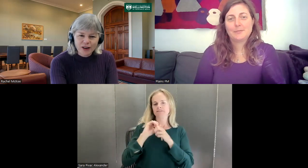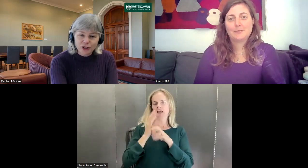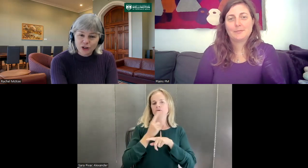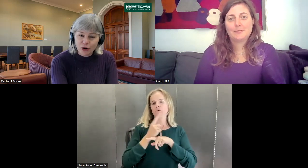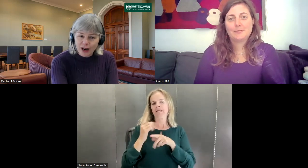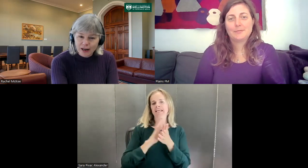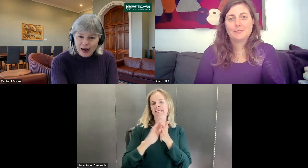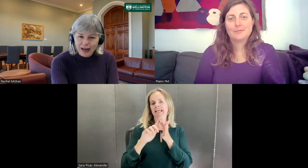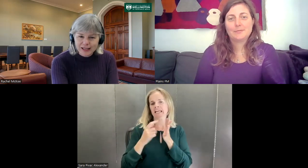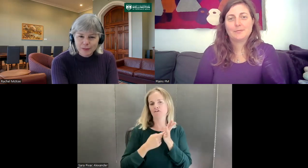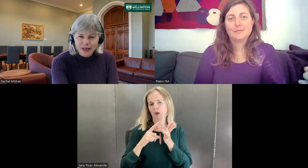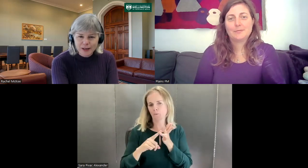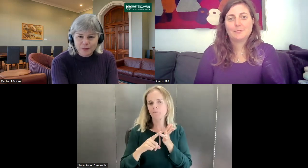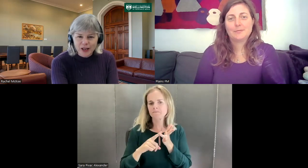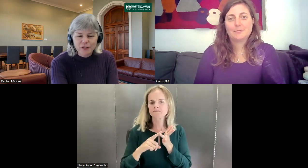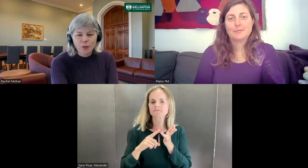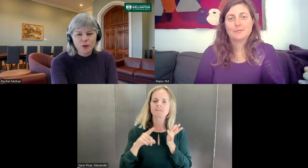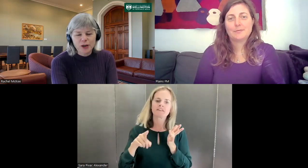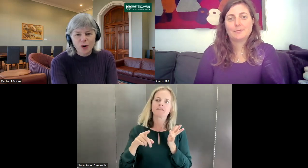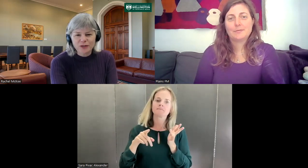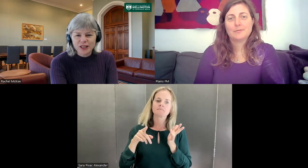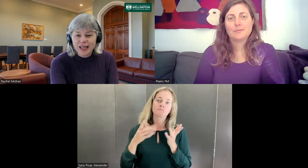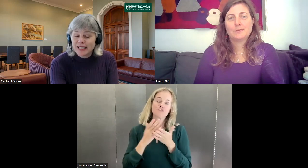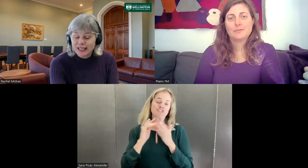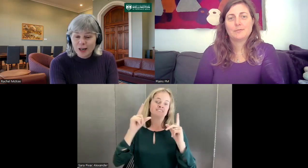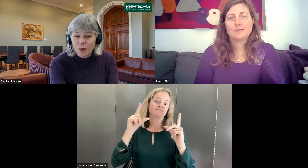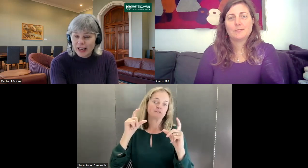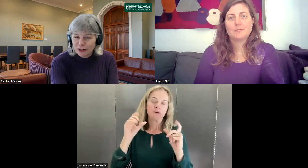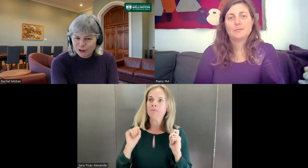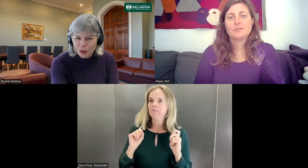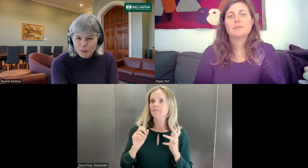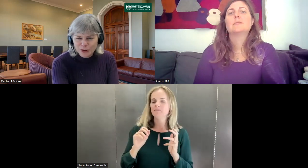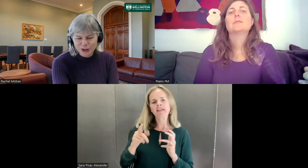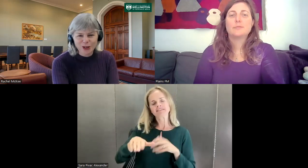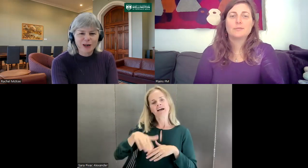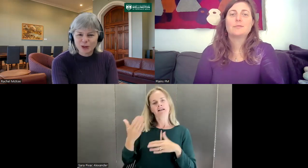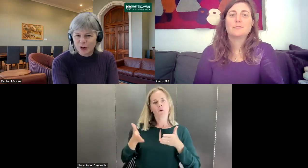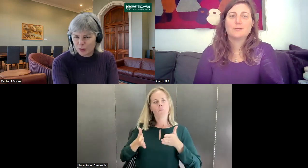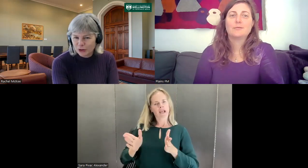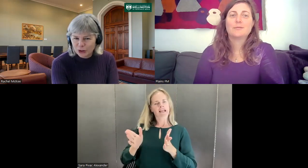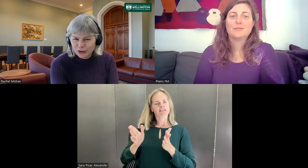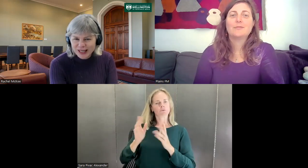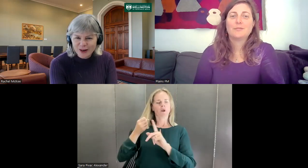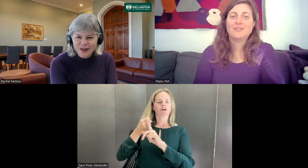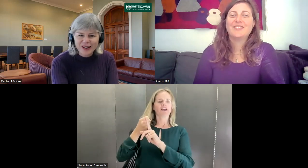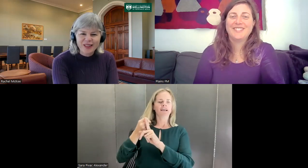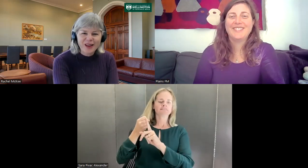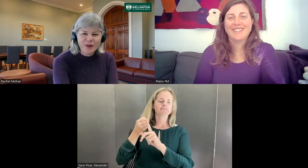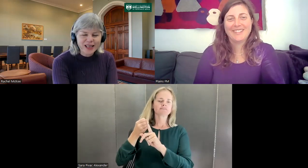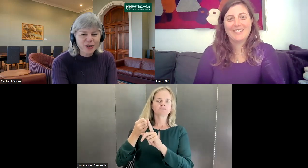Aotearoa asked me if I would be one of the NZSL Week heroes on the poster. So I was one of the poster girls that week. So